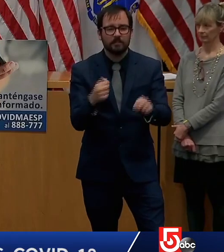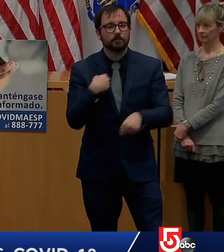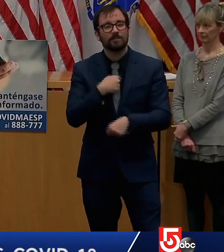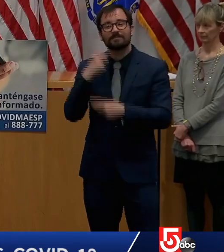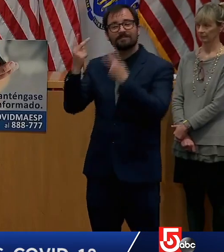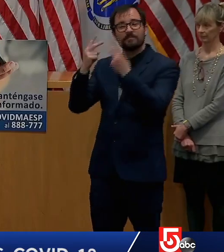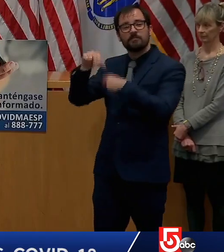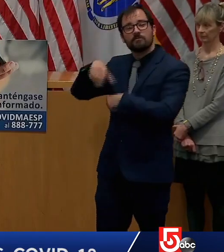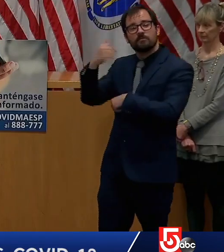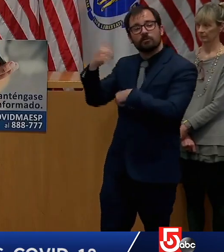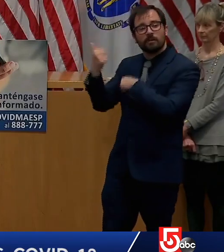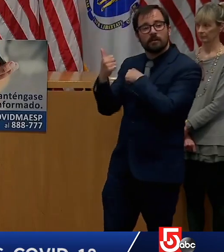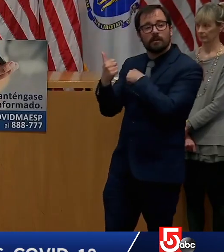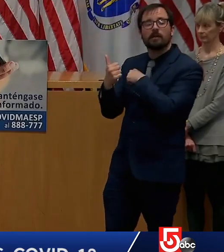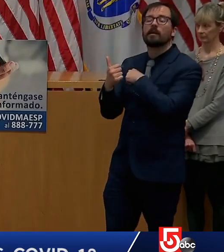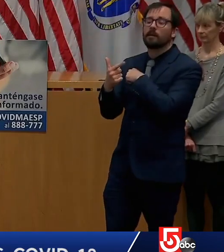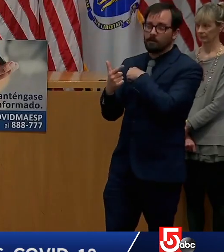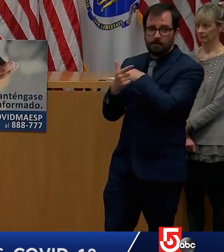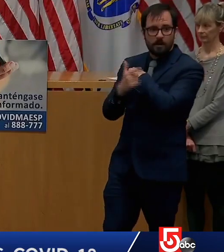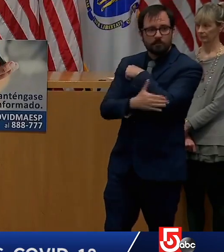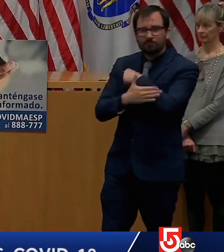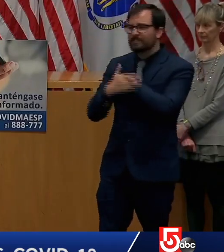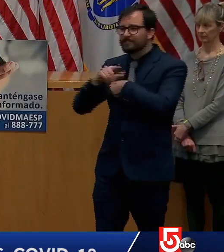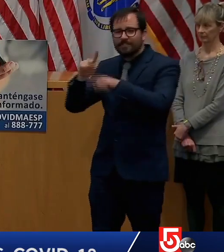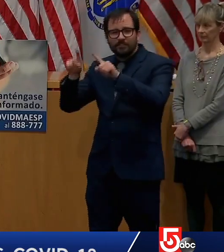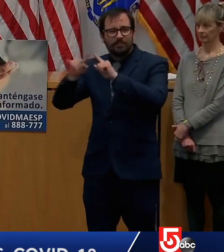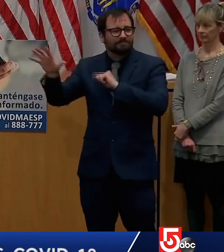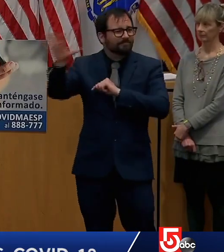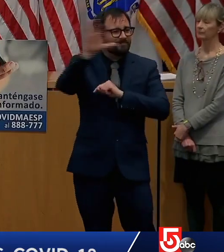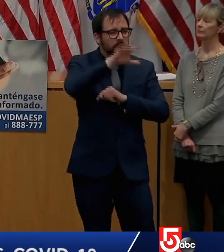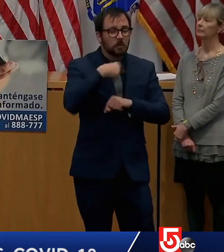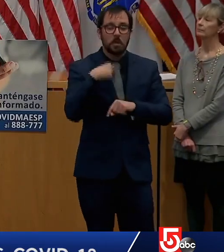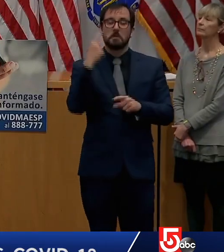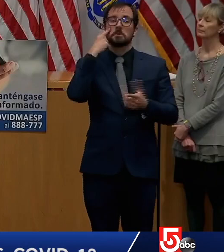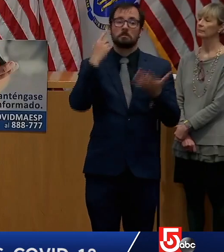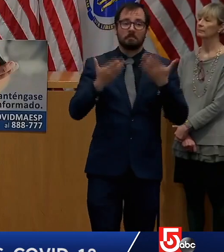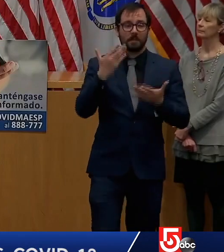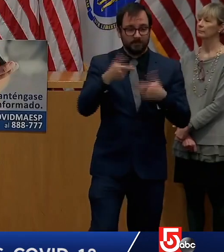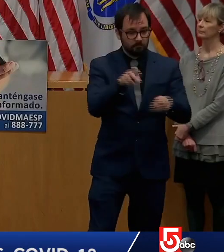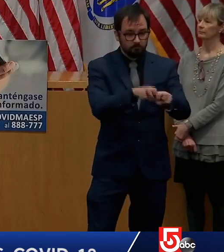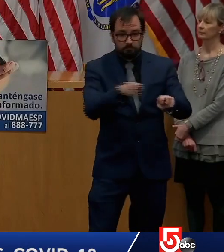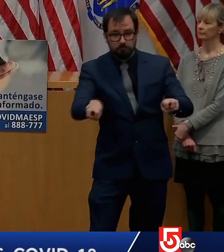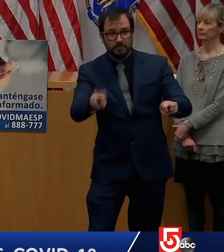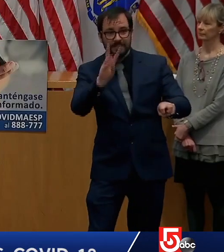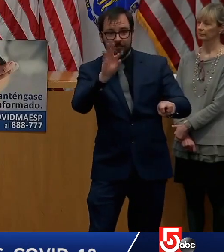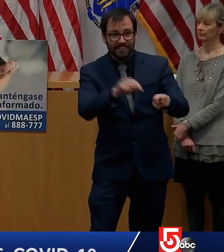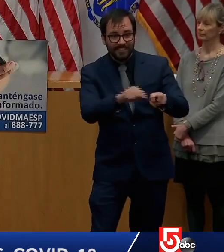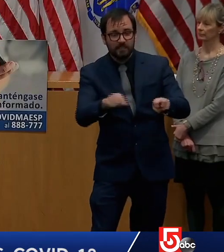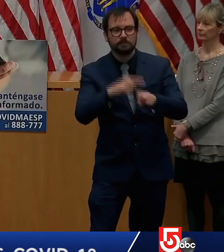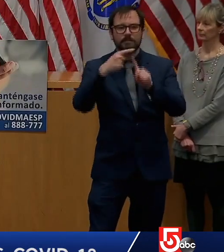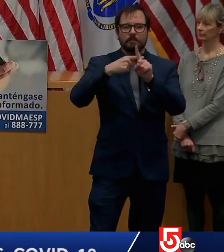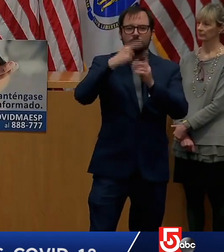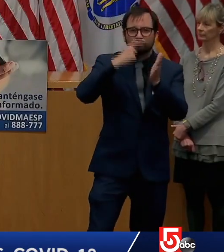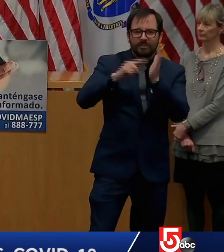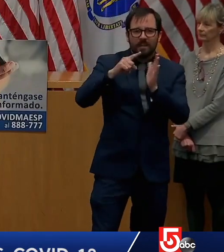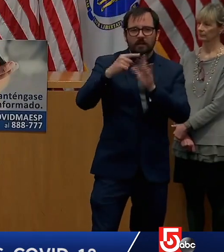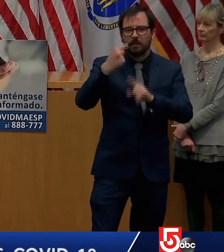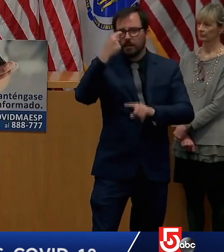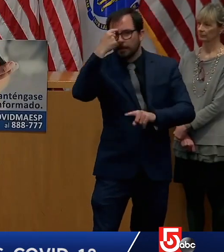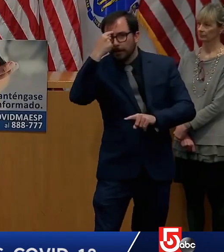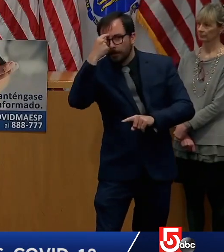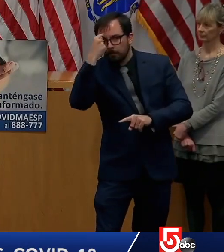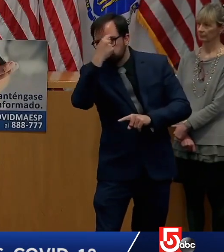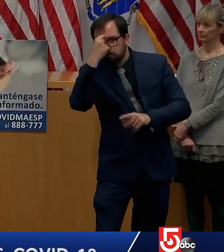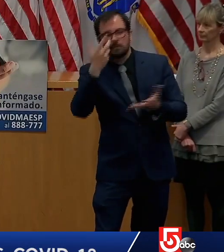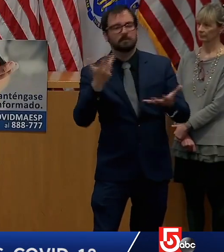keeping desks six feet apart from students. Some people have staggered schedules. There are many possibilities. What we're going to do is work